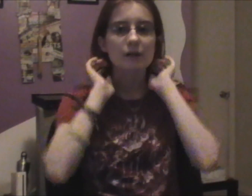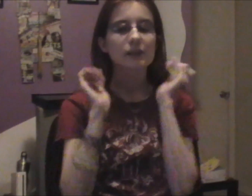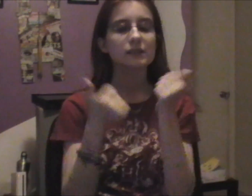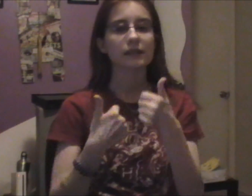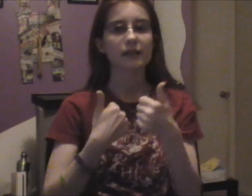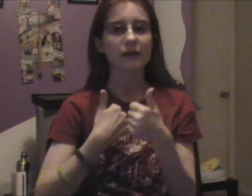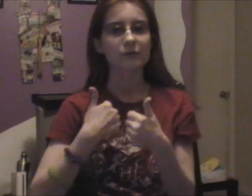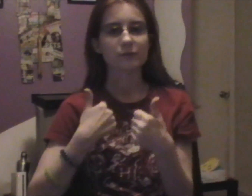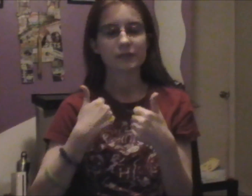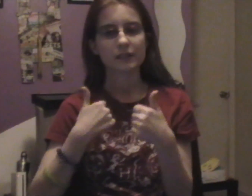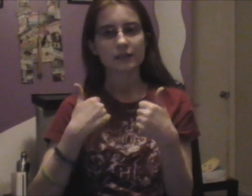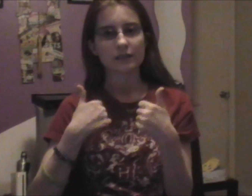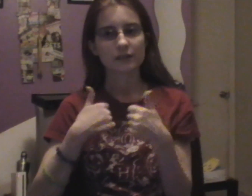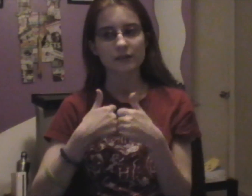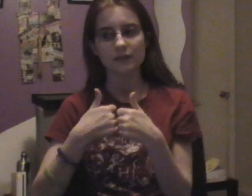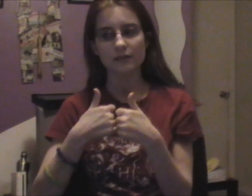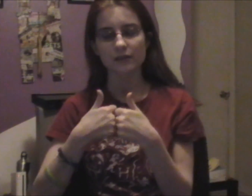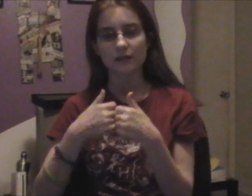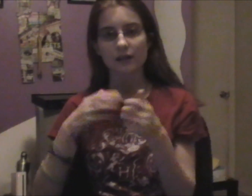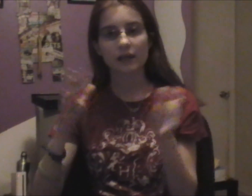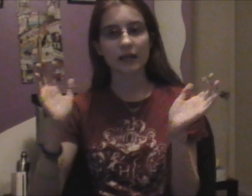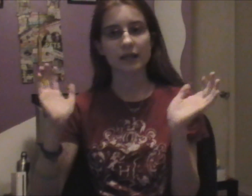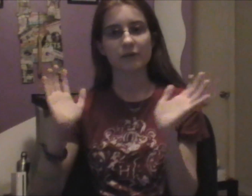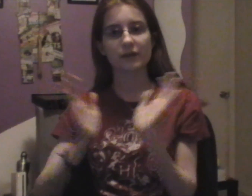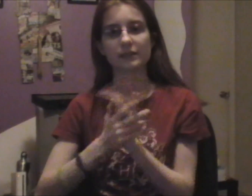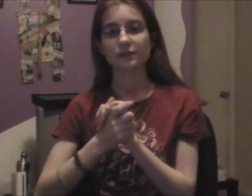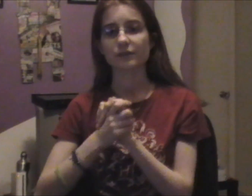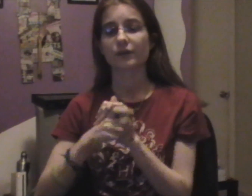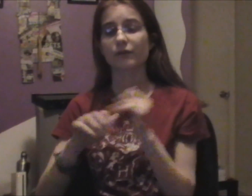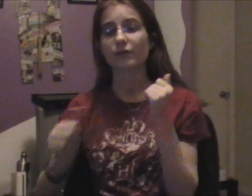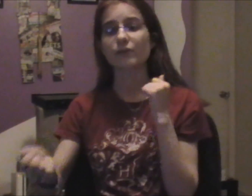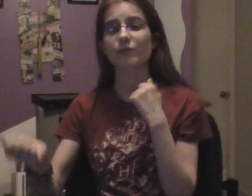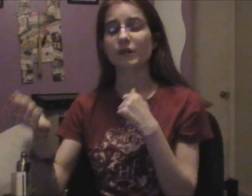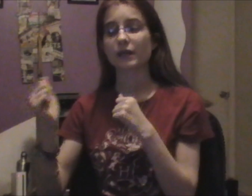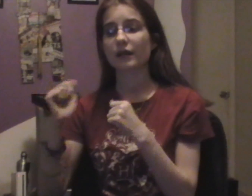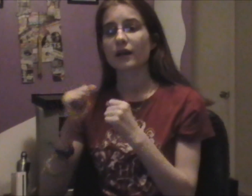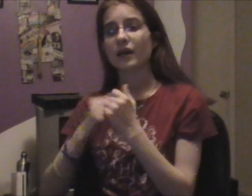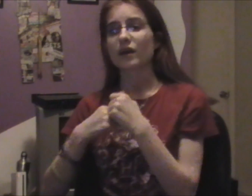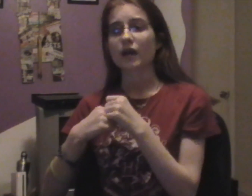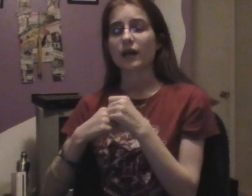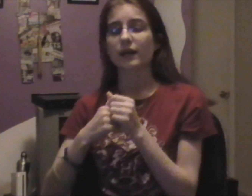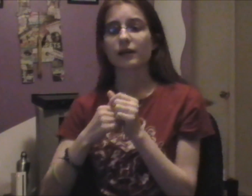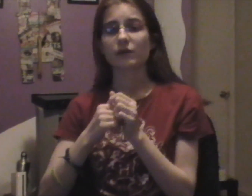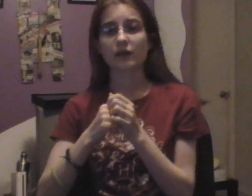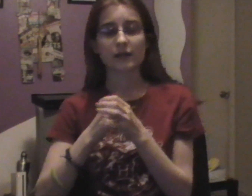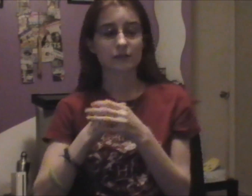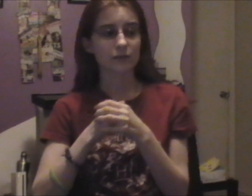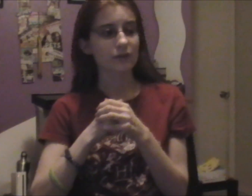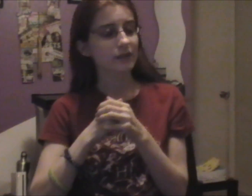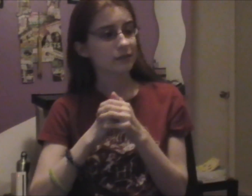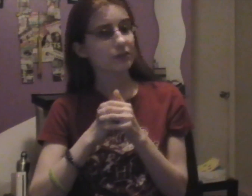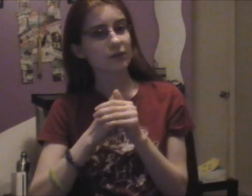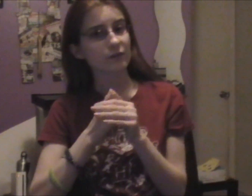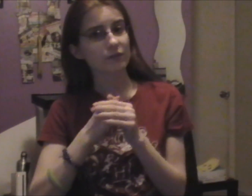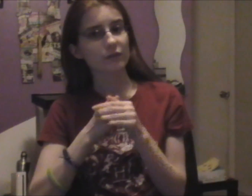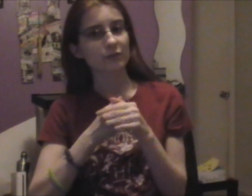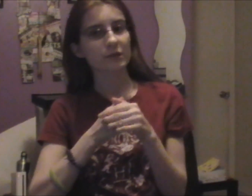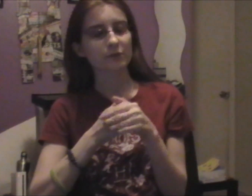But that will be... And I will ask you to go vote for me. And, or if you don't vote for me,